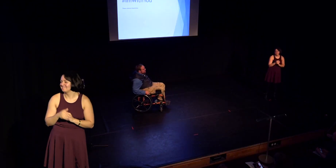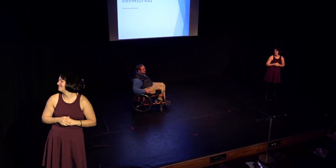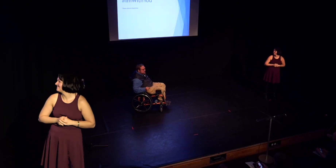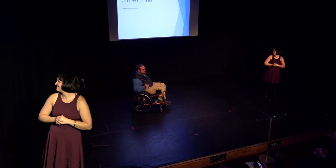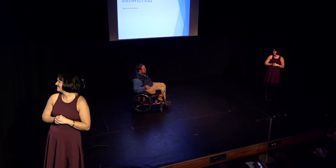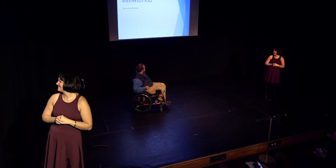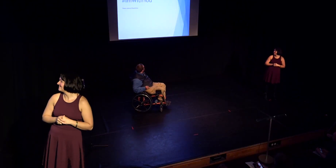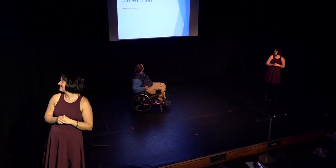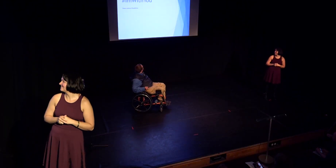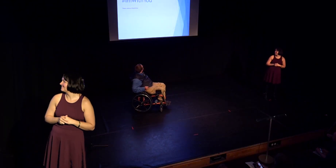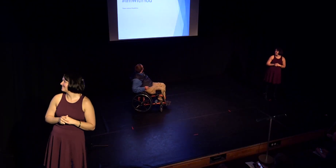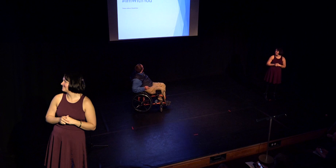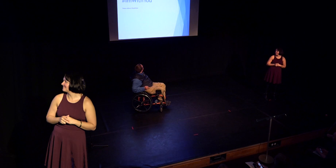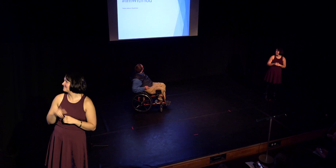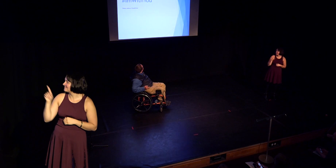Those Without Disabilities.